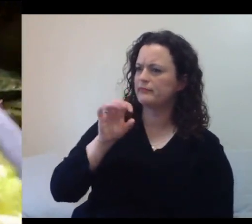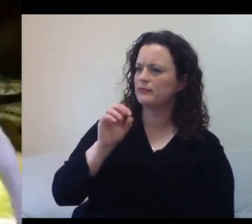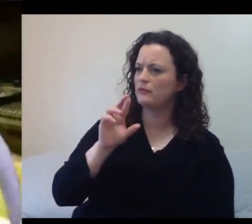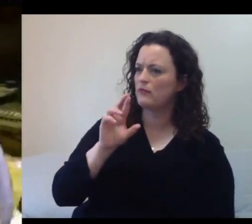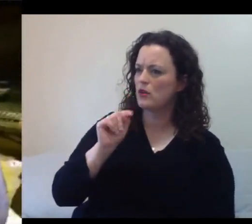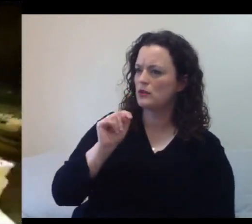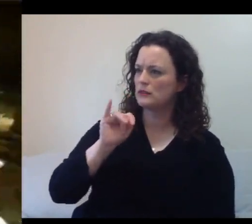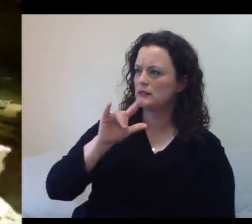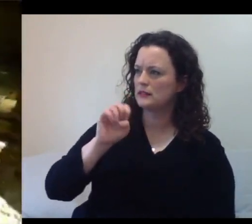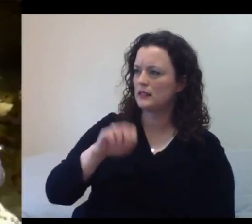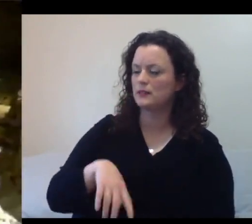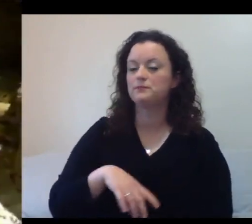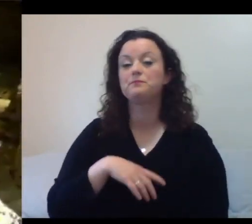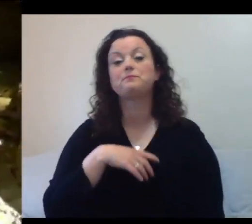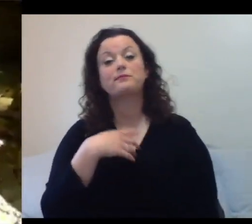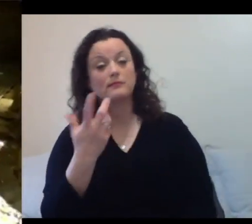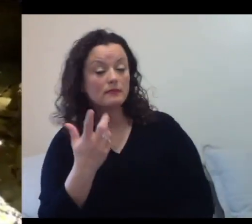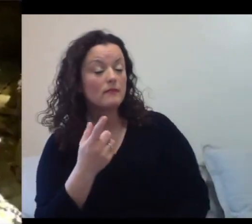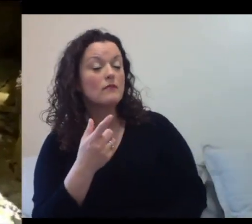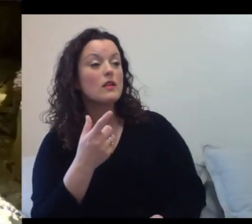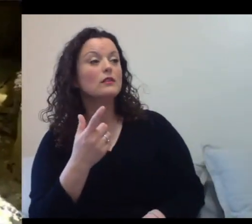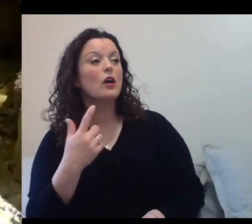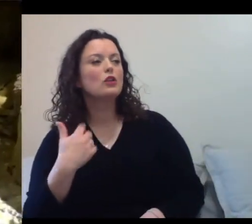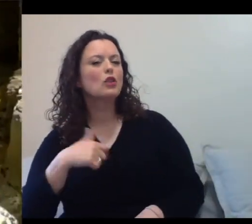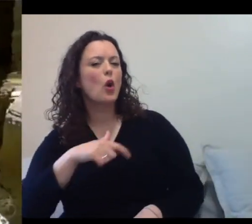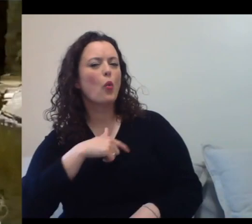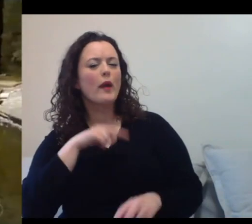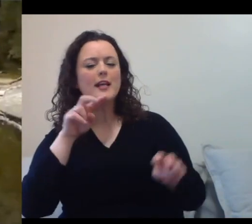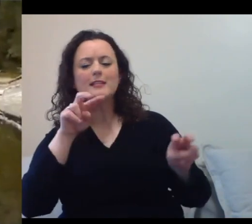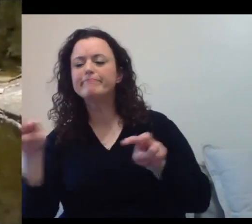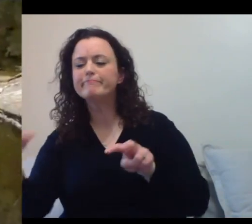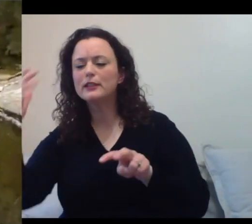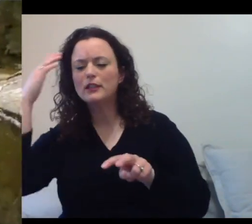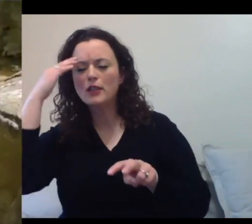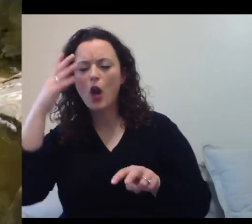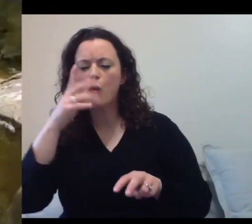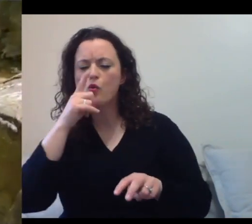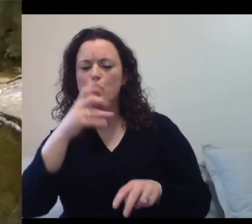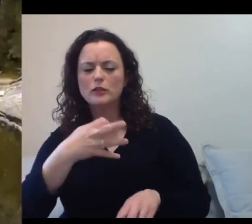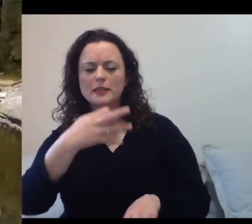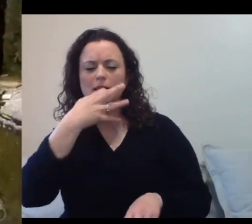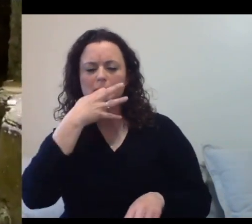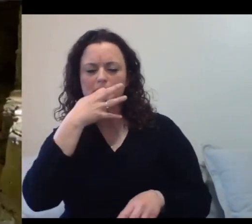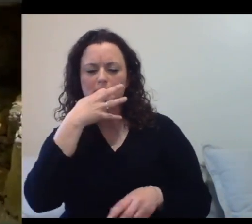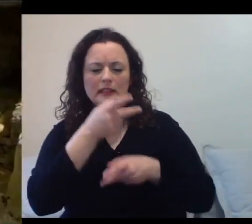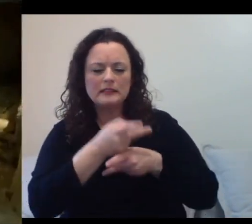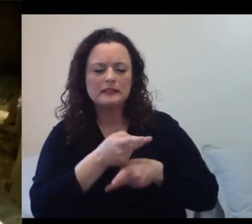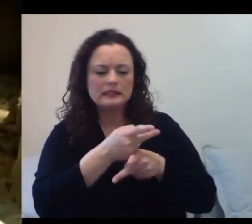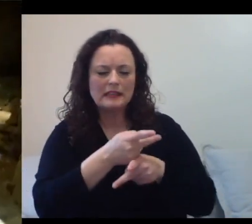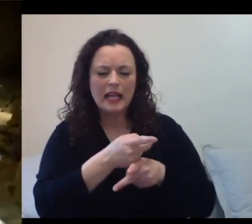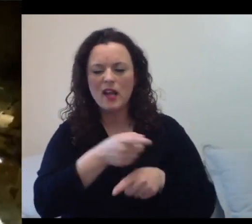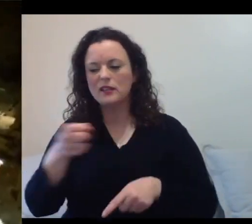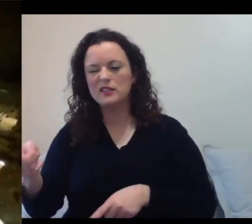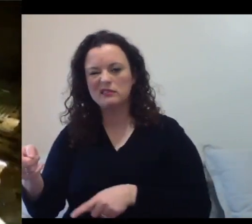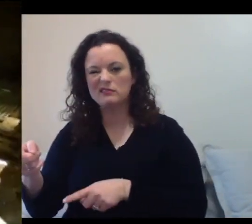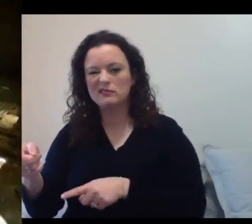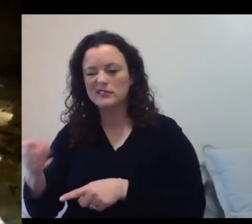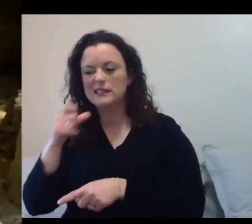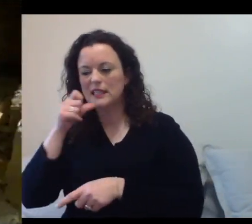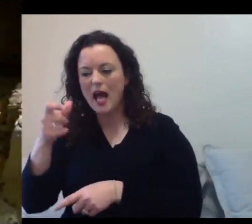we know who's really good at incubating and who is not. Sometimes we have to pull the eggs out from underneath the parents and give them a fake egg, and then we can